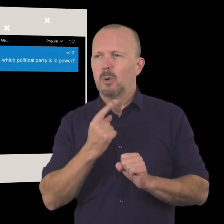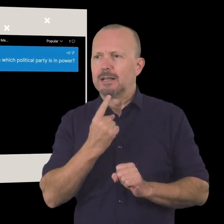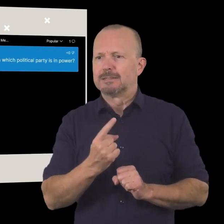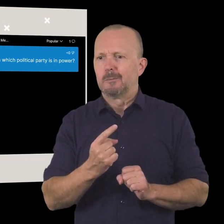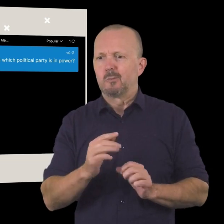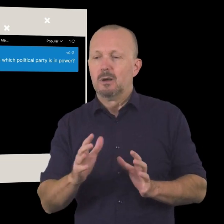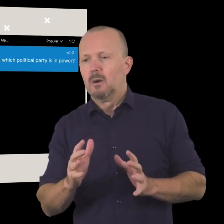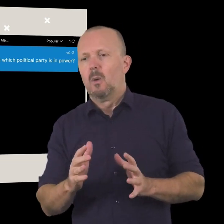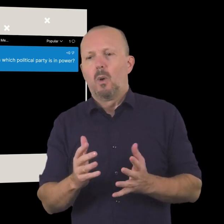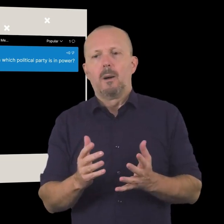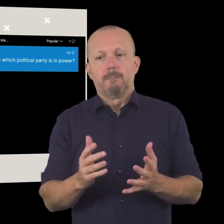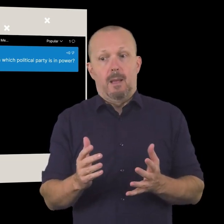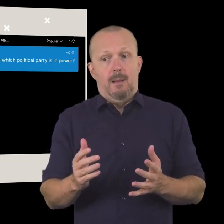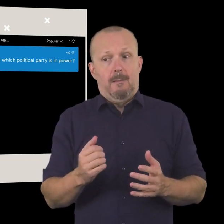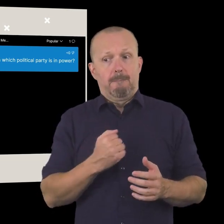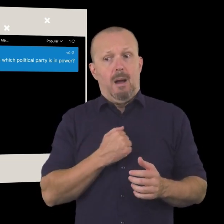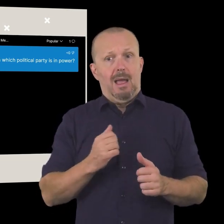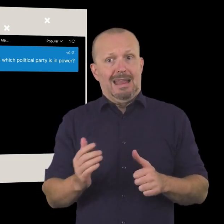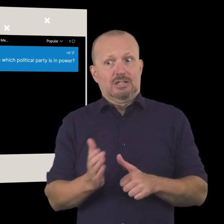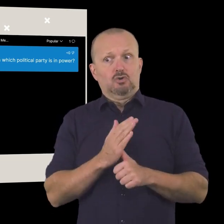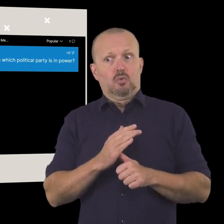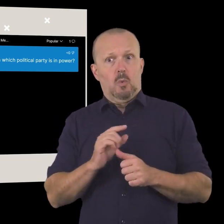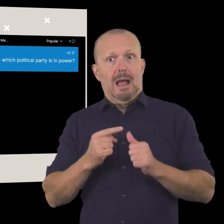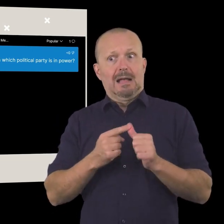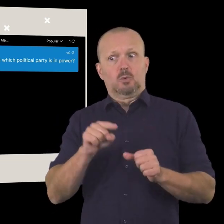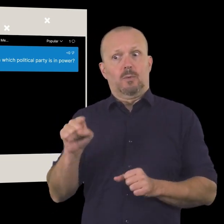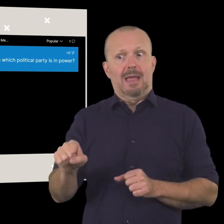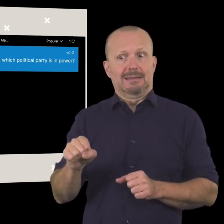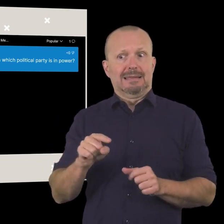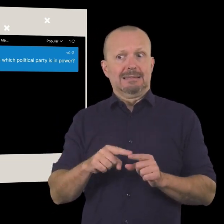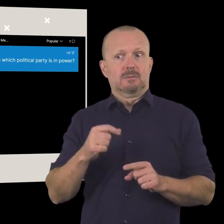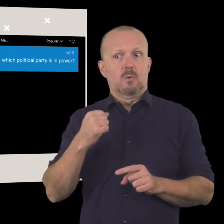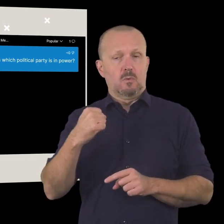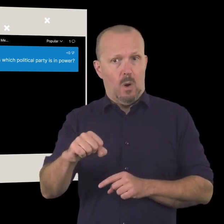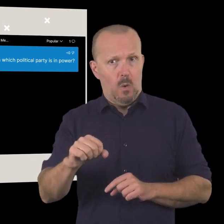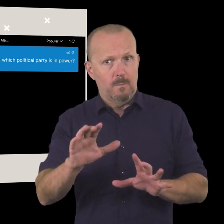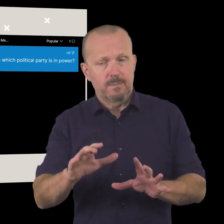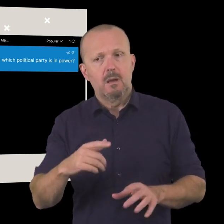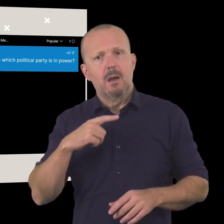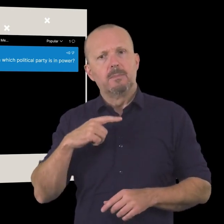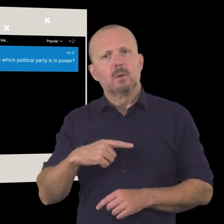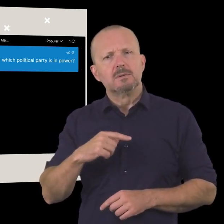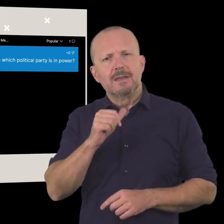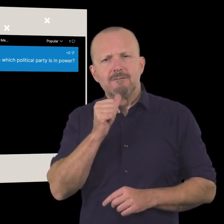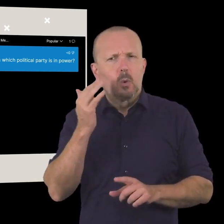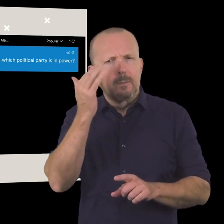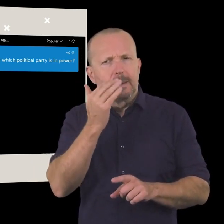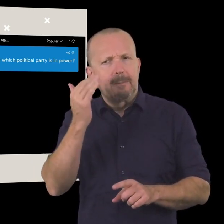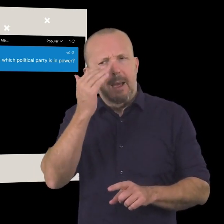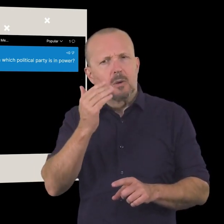uh my my initial response to that question is no uh because